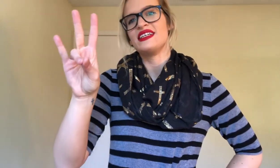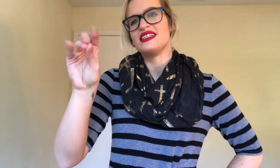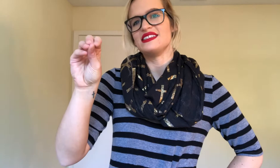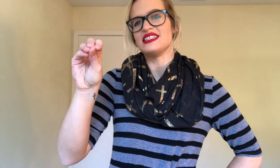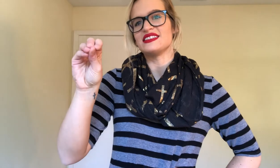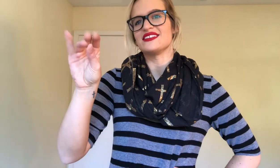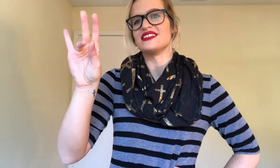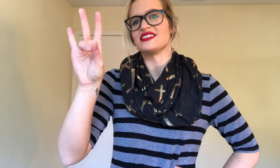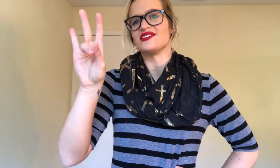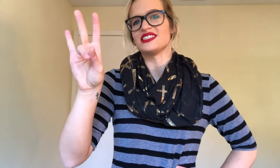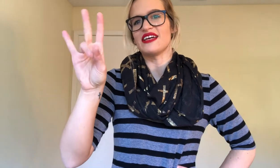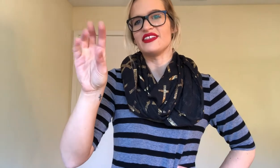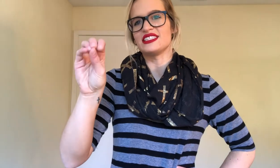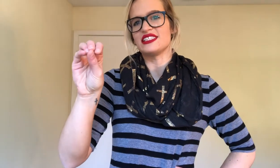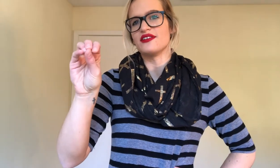D. So, you just do a seven, zero.